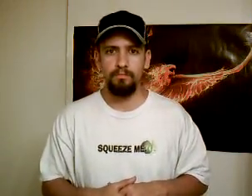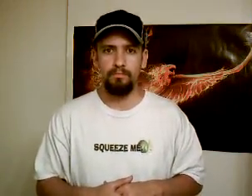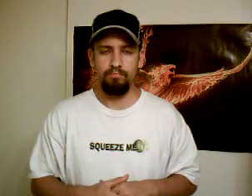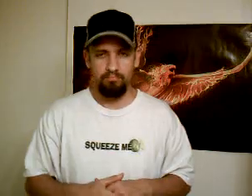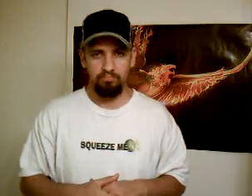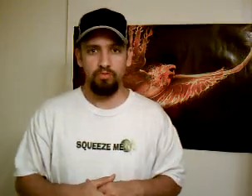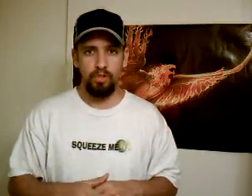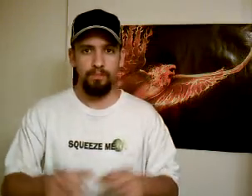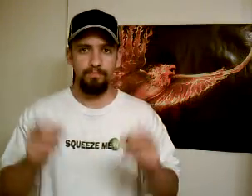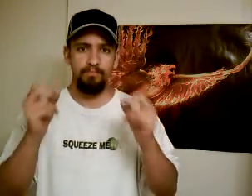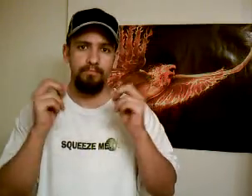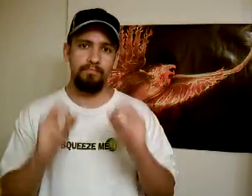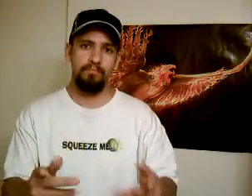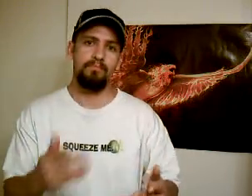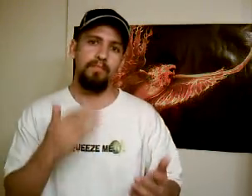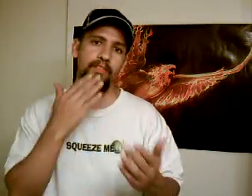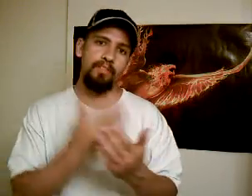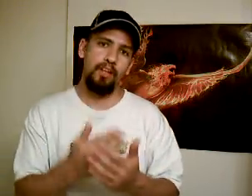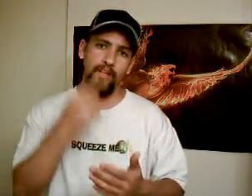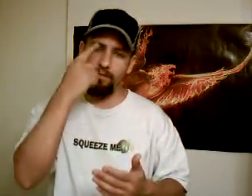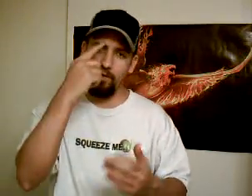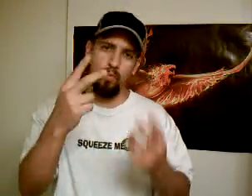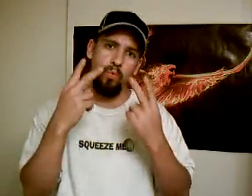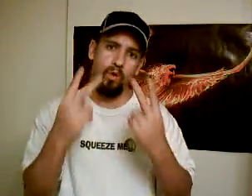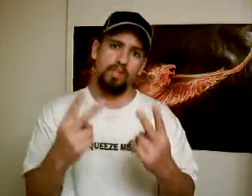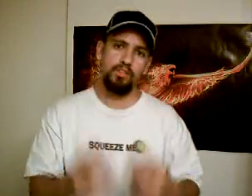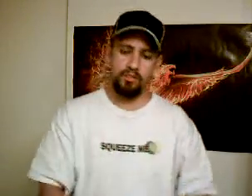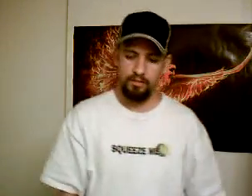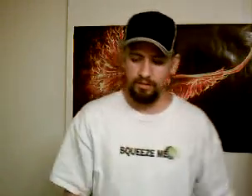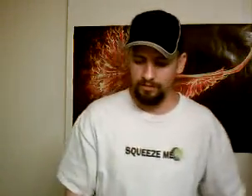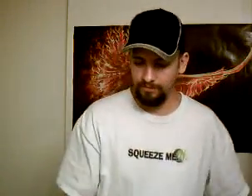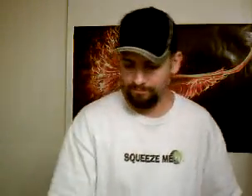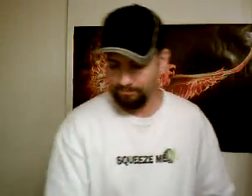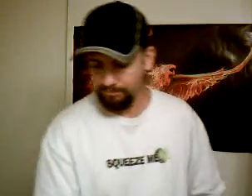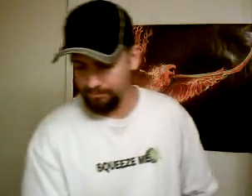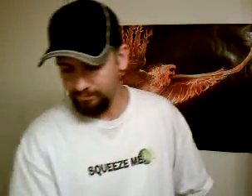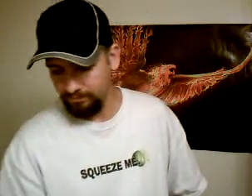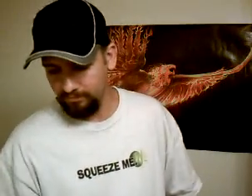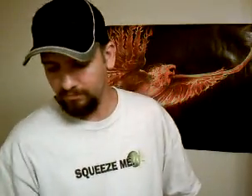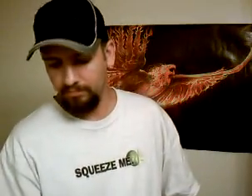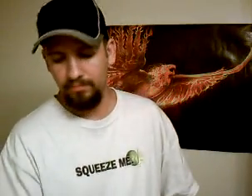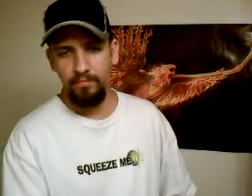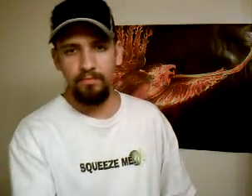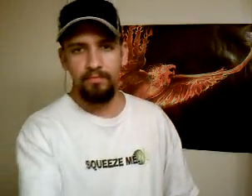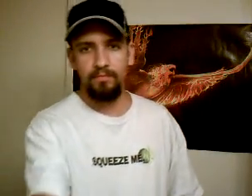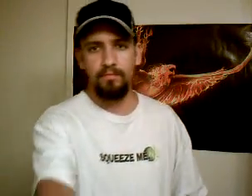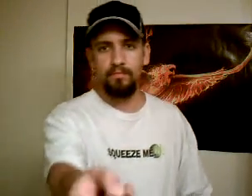13 13 14 15 15 15 16 15 16 18